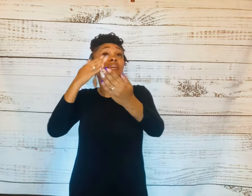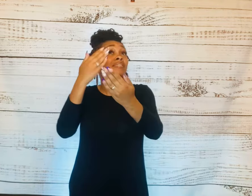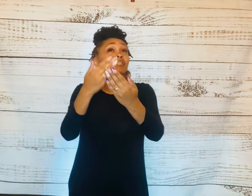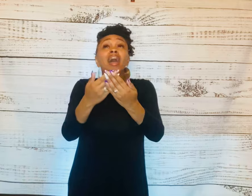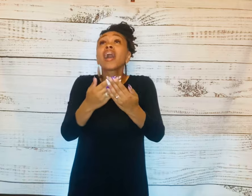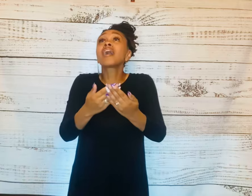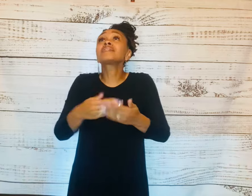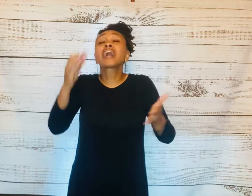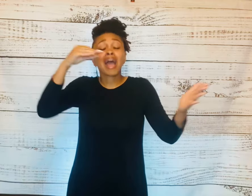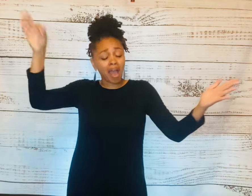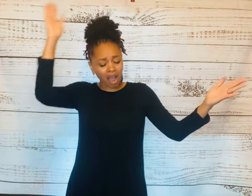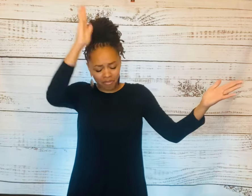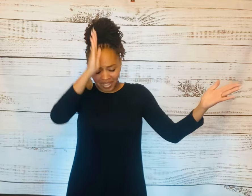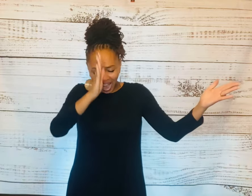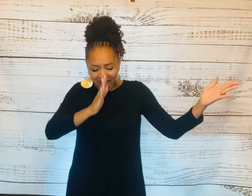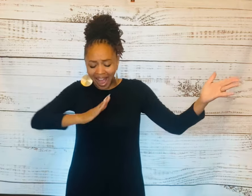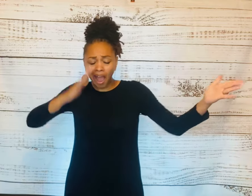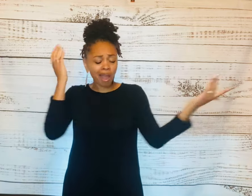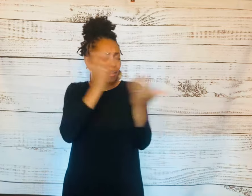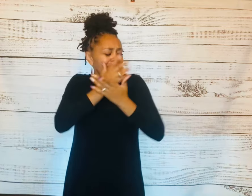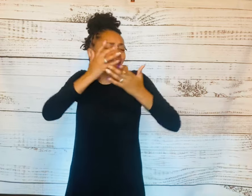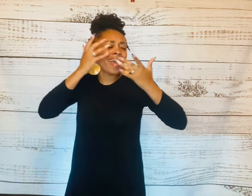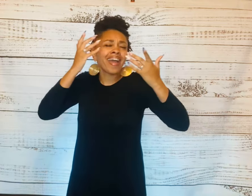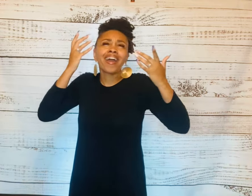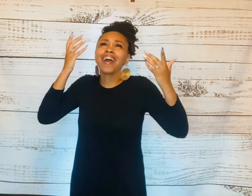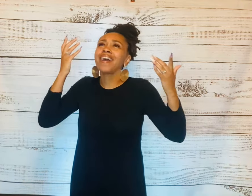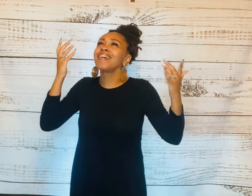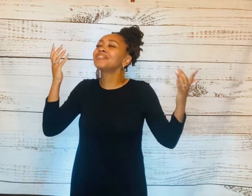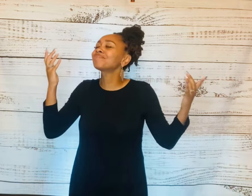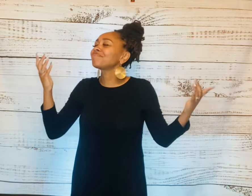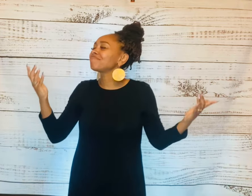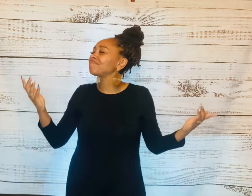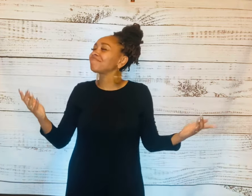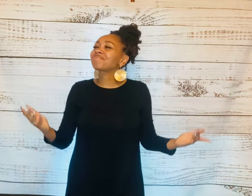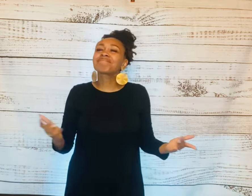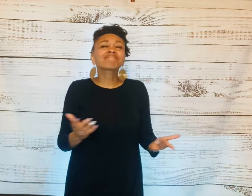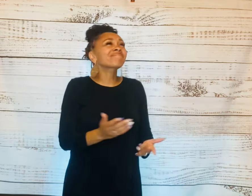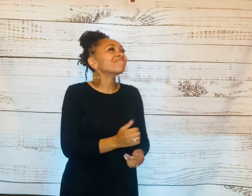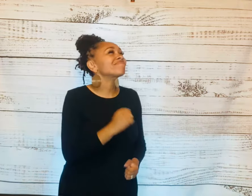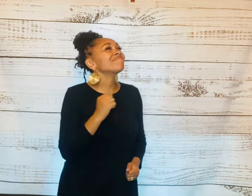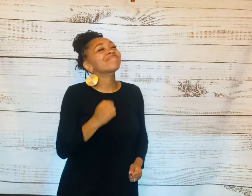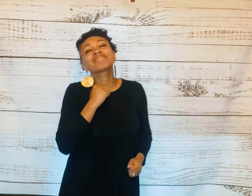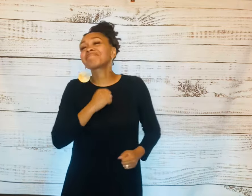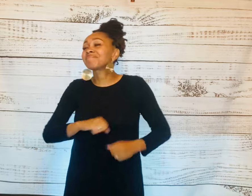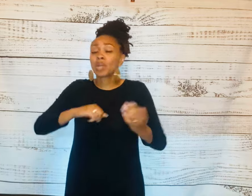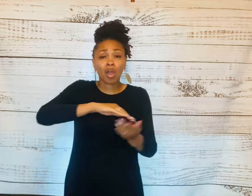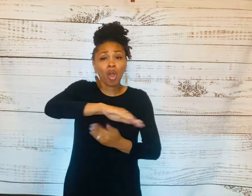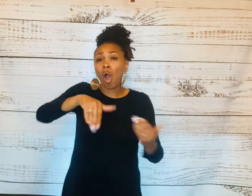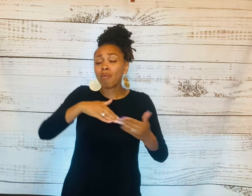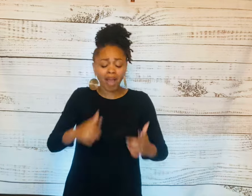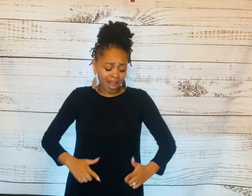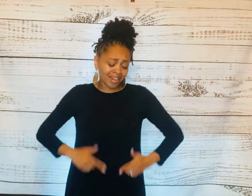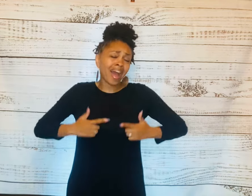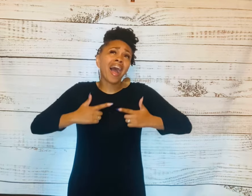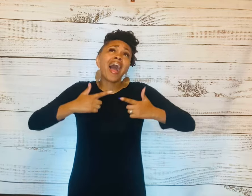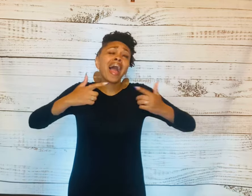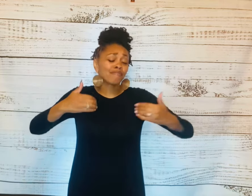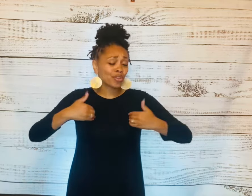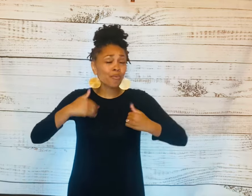goodness of God And all my life You